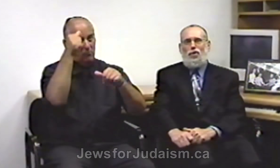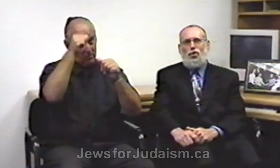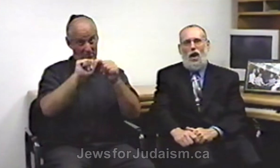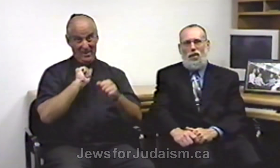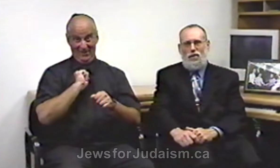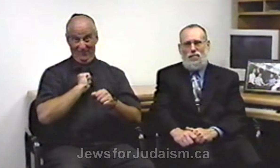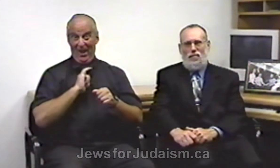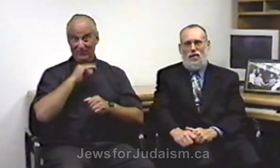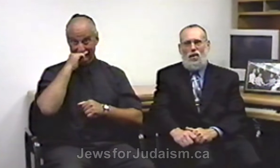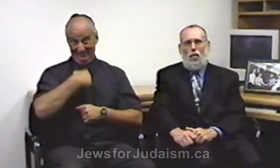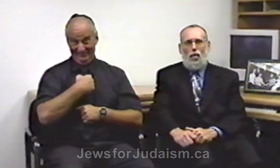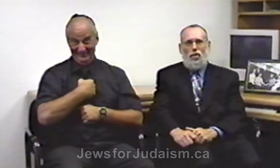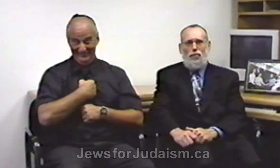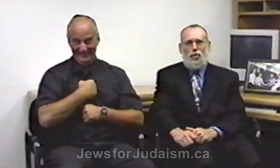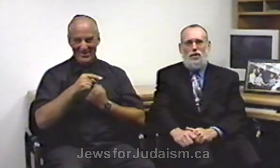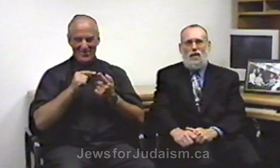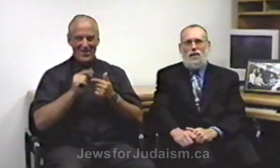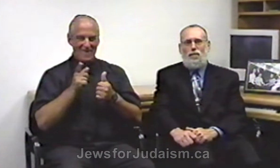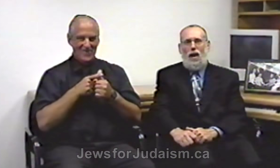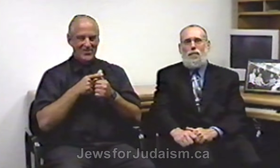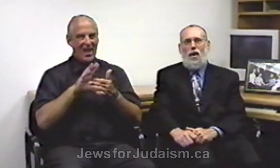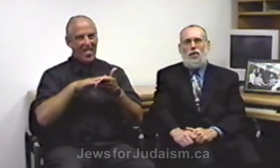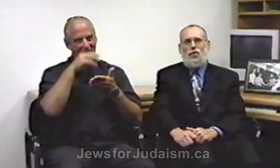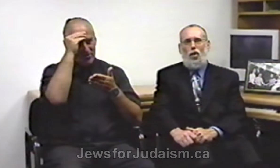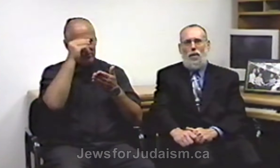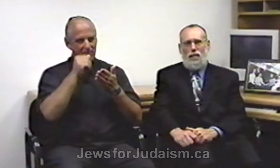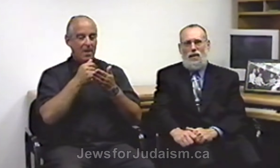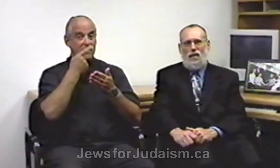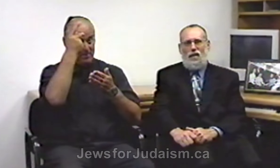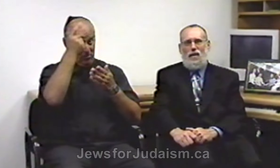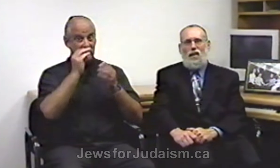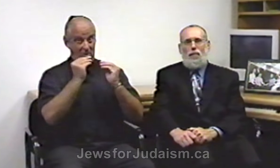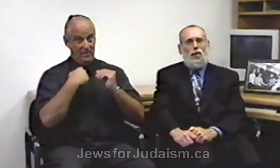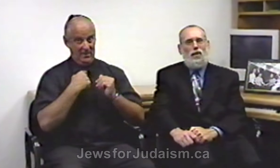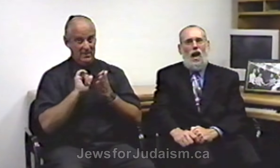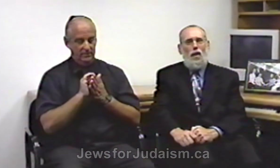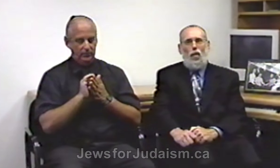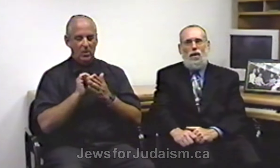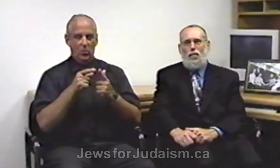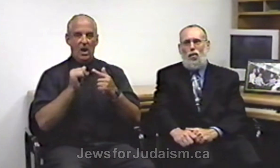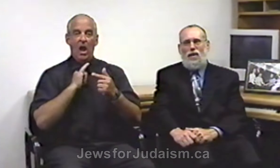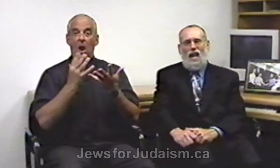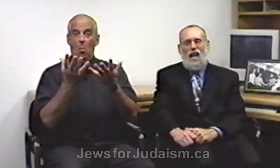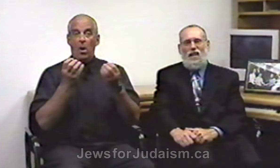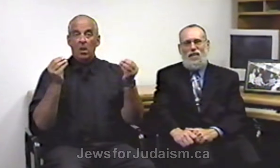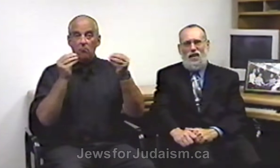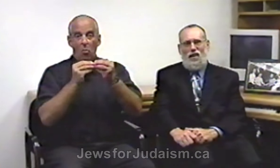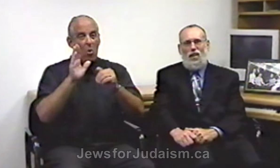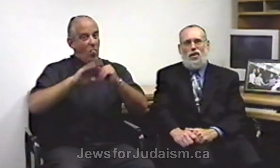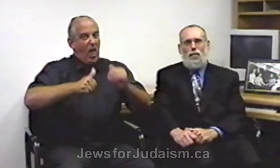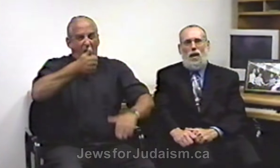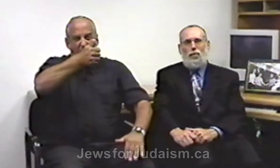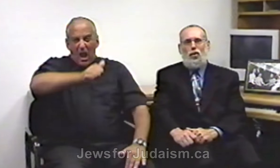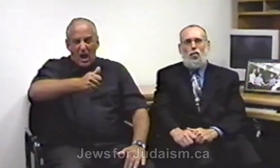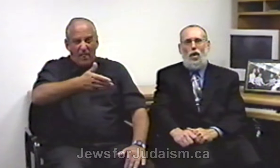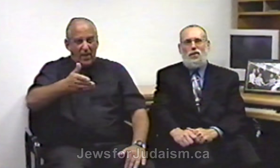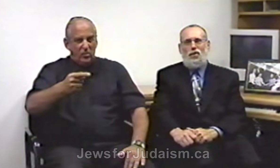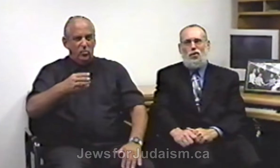little child one of the first things my parents taught me because I wanted more than anything to be able to cross the